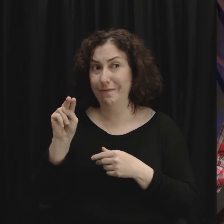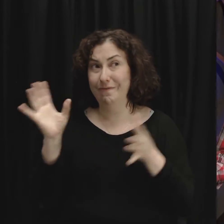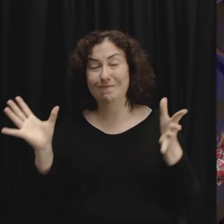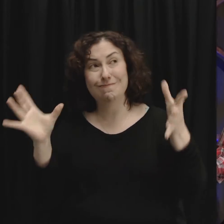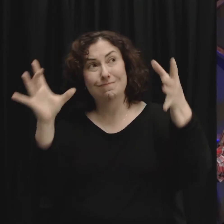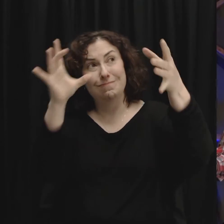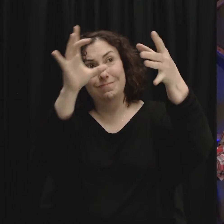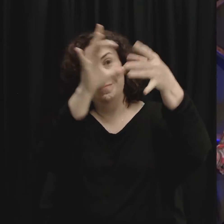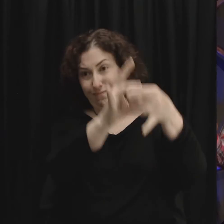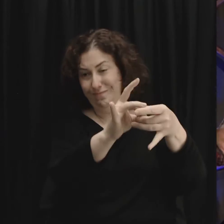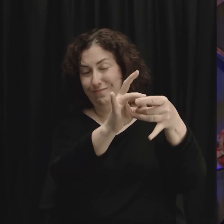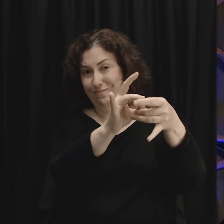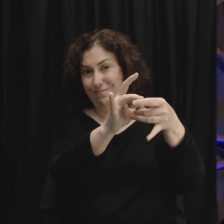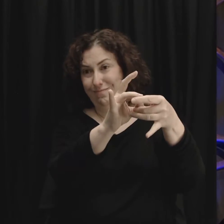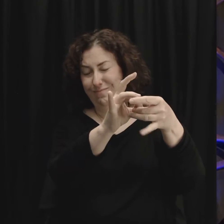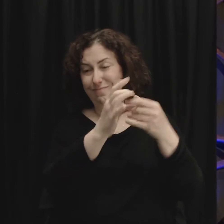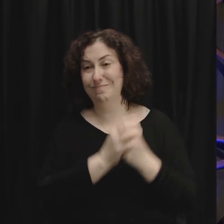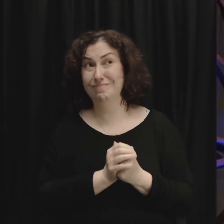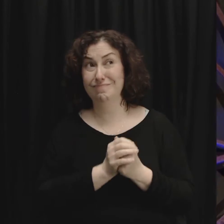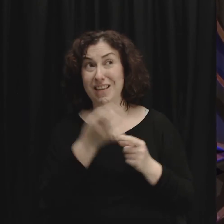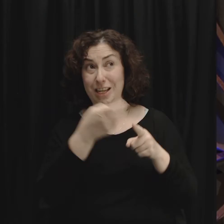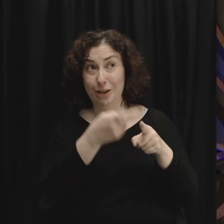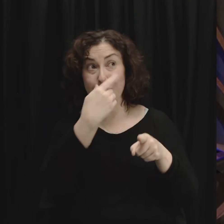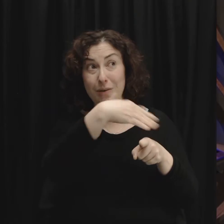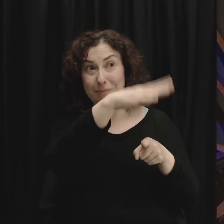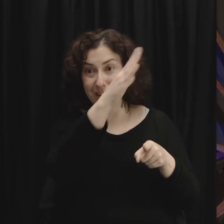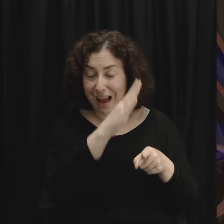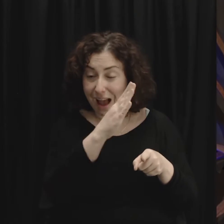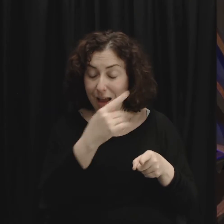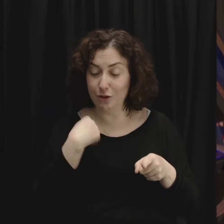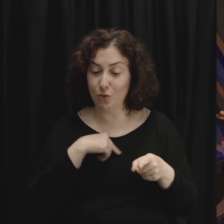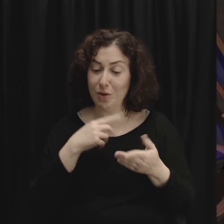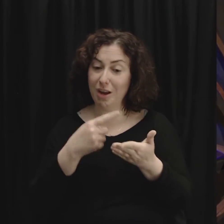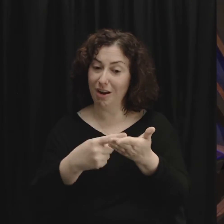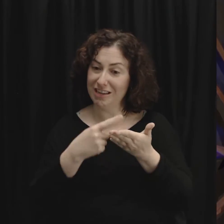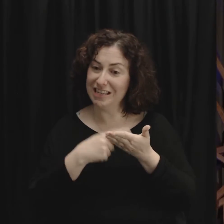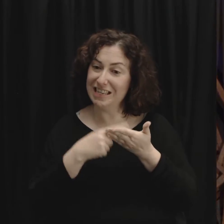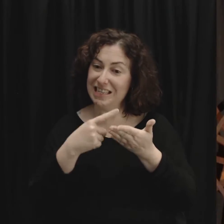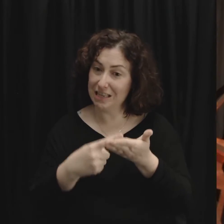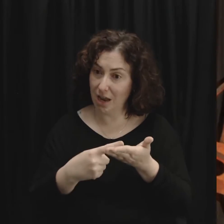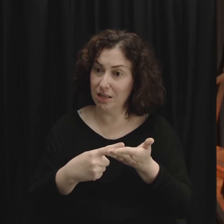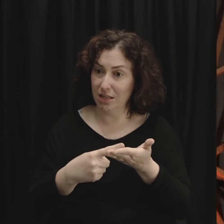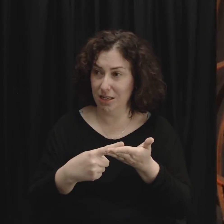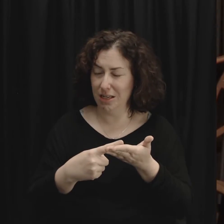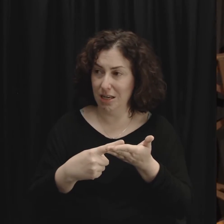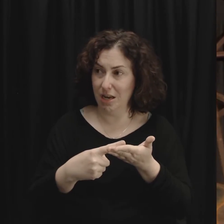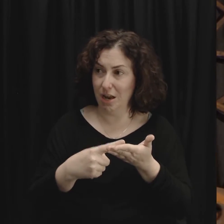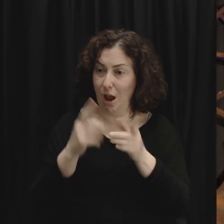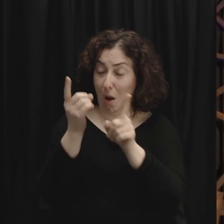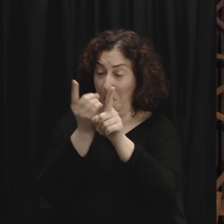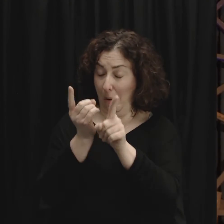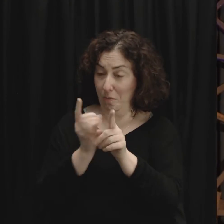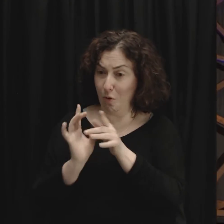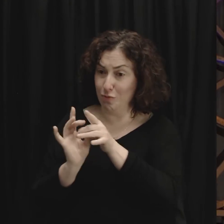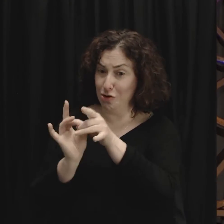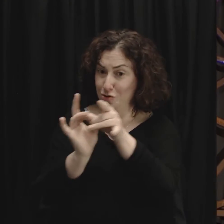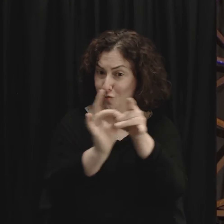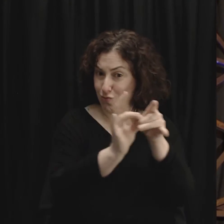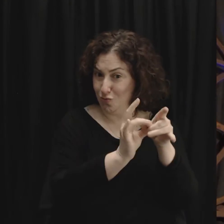so we're talking about being peacemakers right this is not optional I said that earlier this is God's command